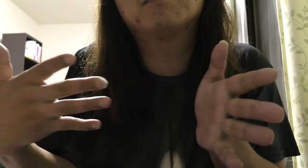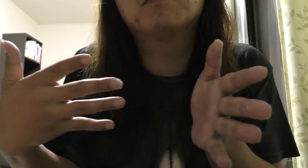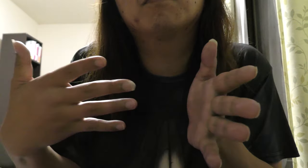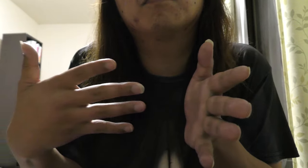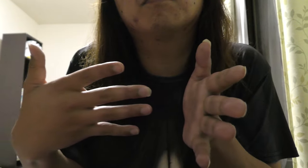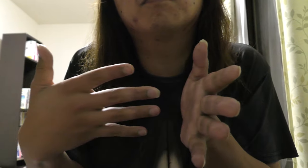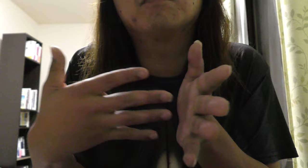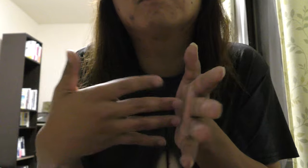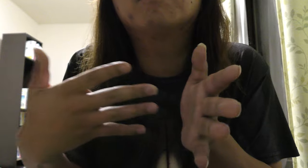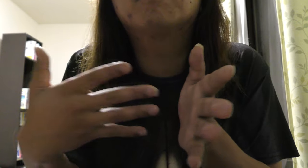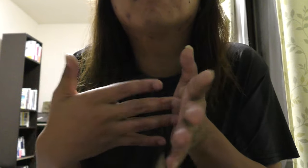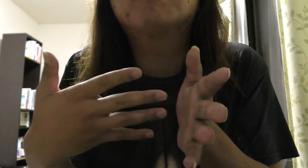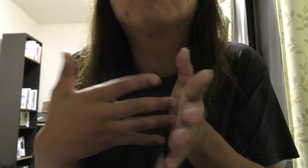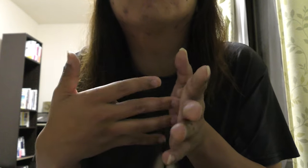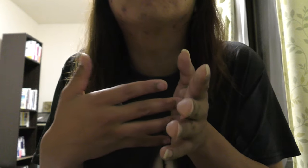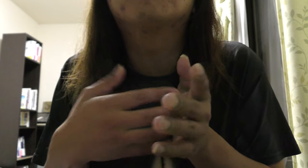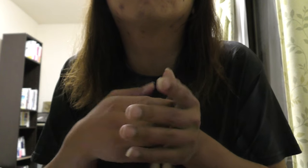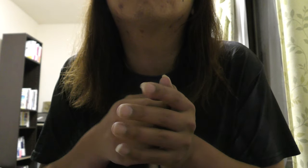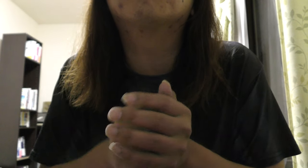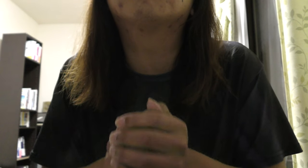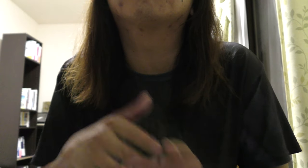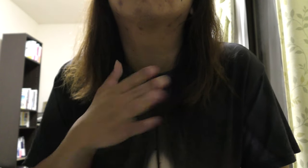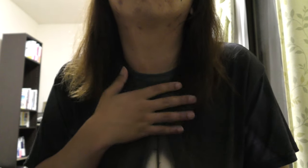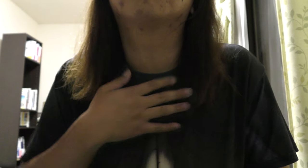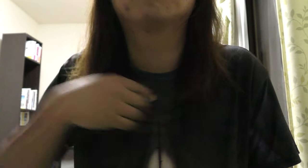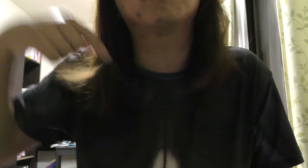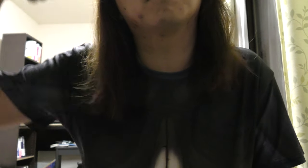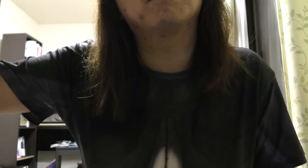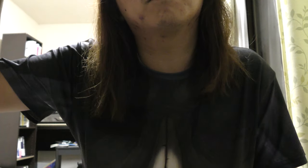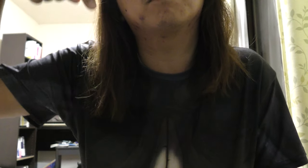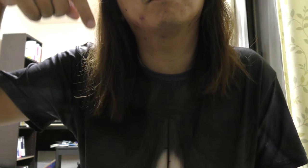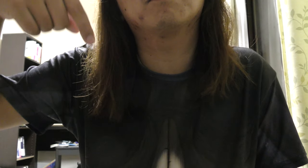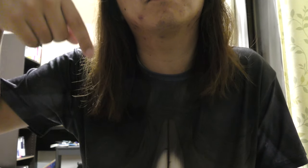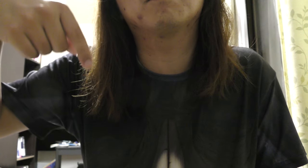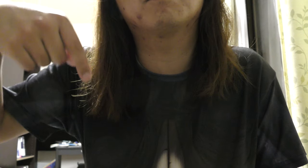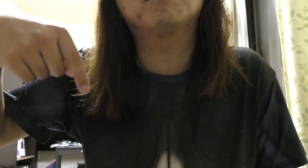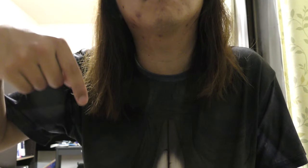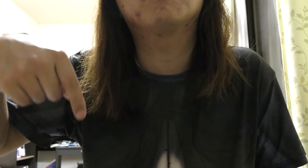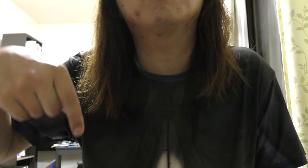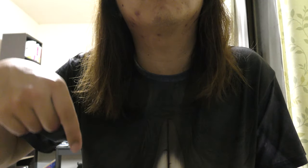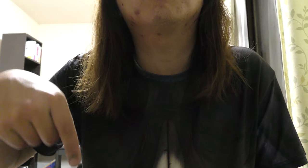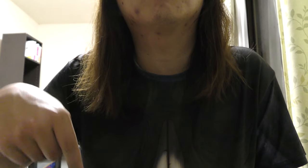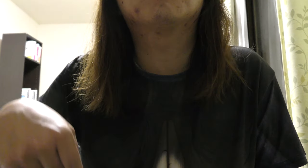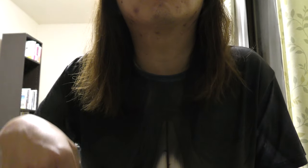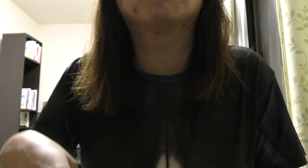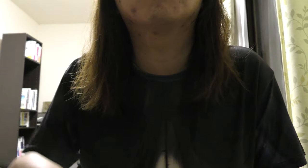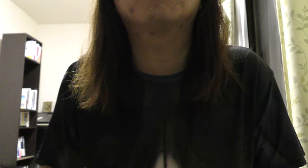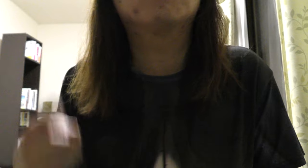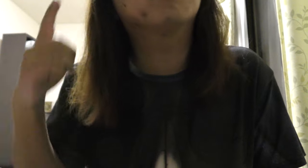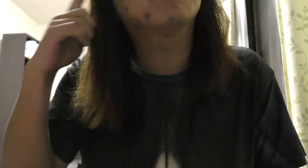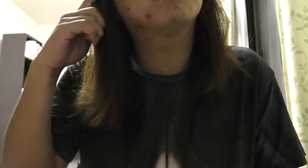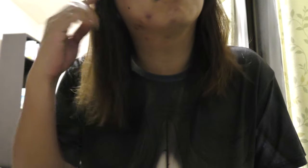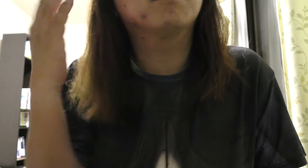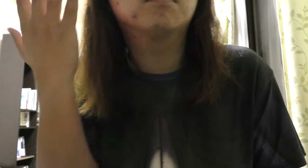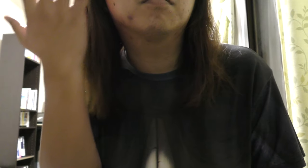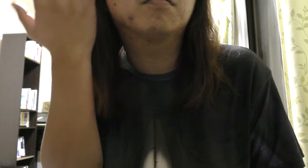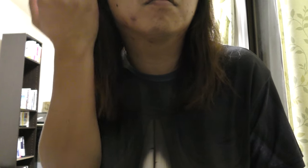I'll be falling down And I will go